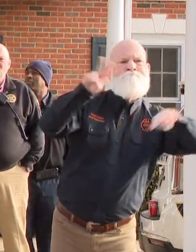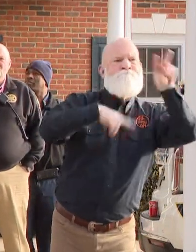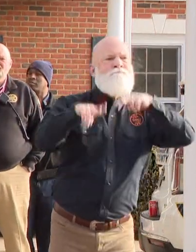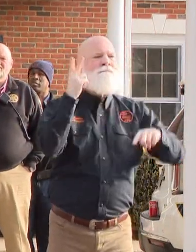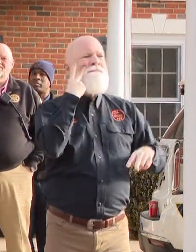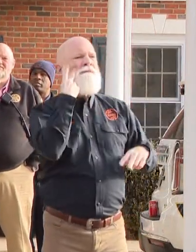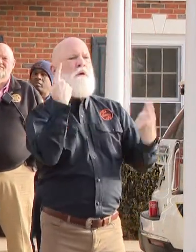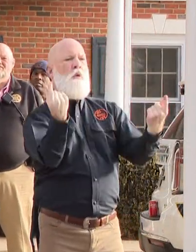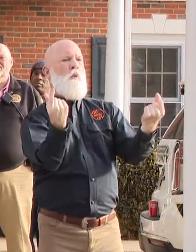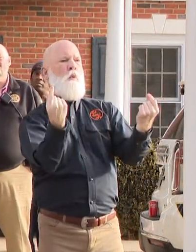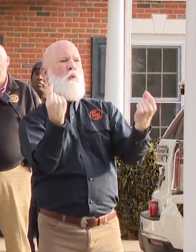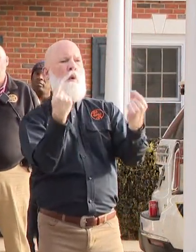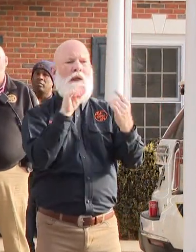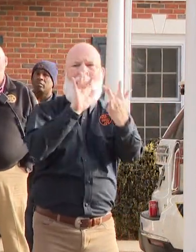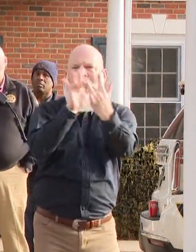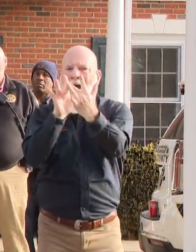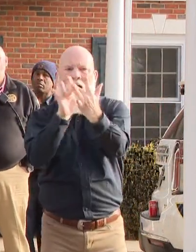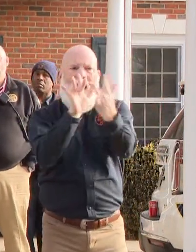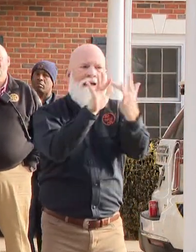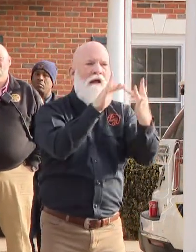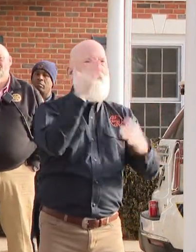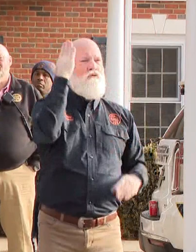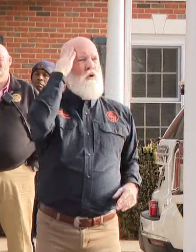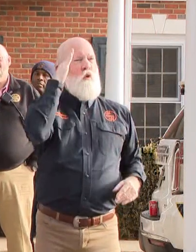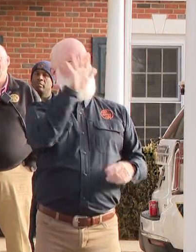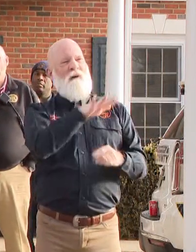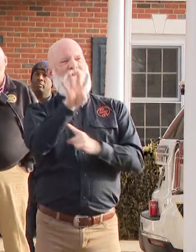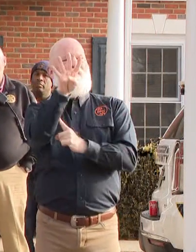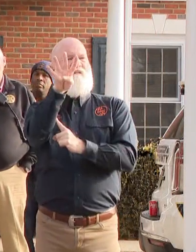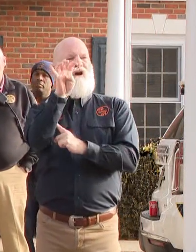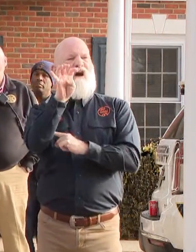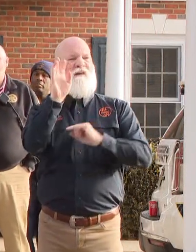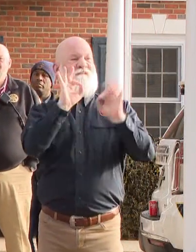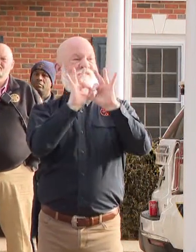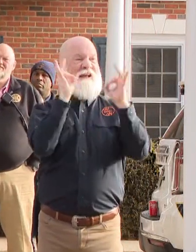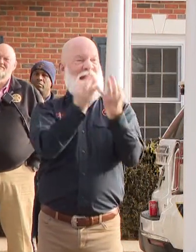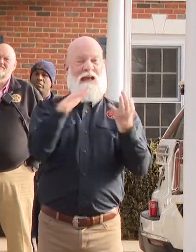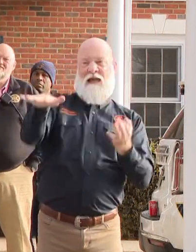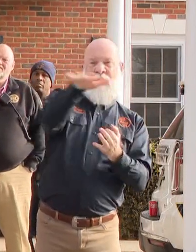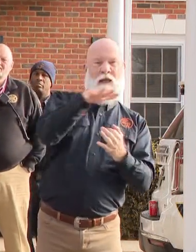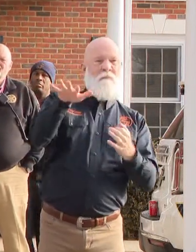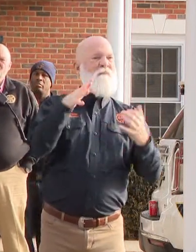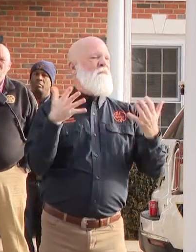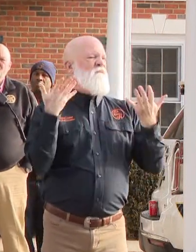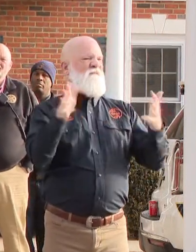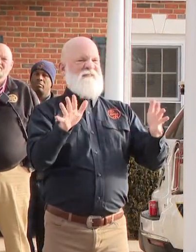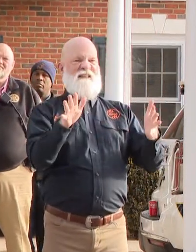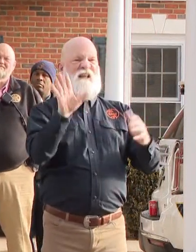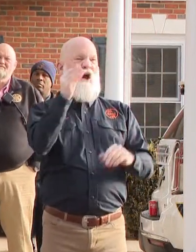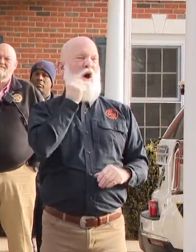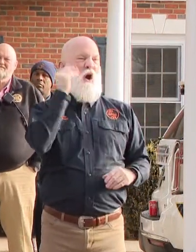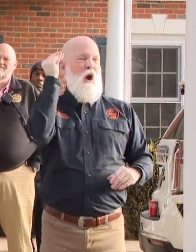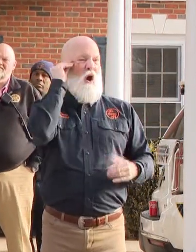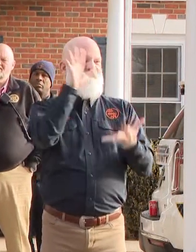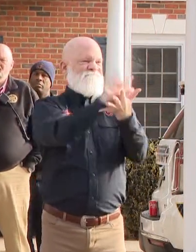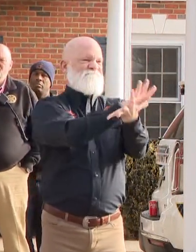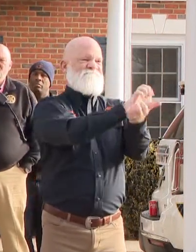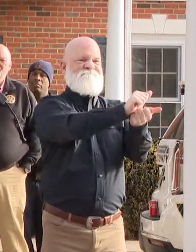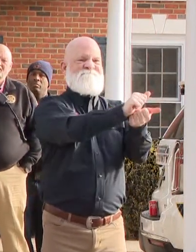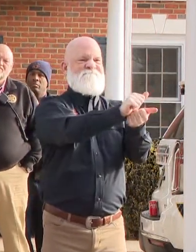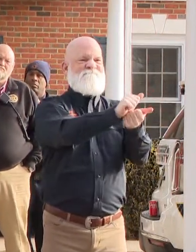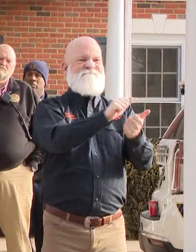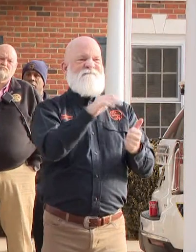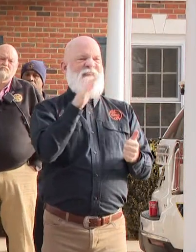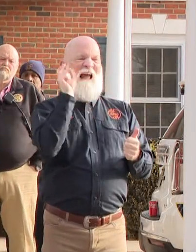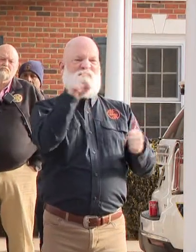families of our students that have been displaced from their homes. We know of at least 40 from our staff that have been displaced at this time.